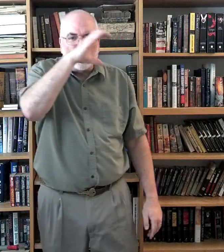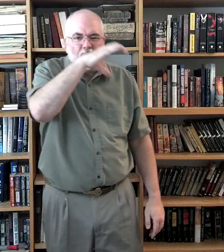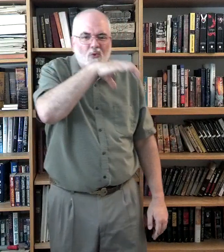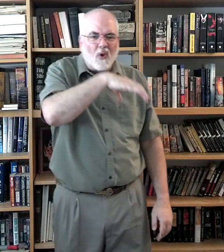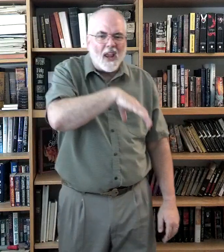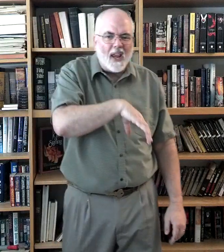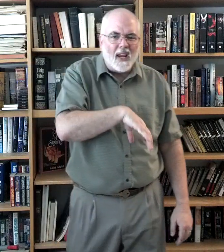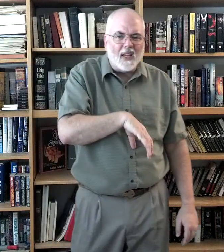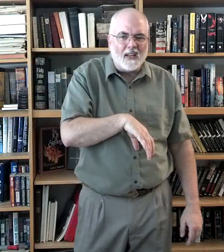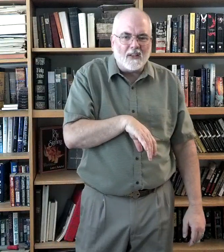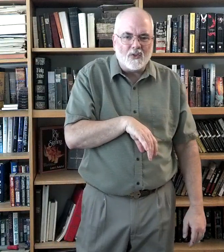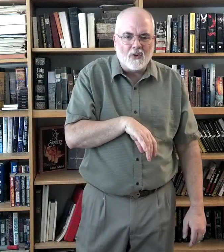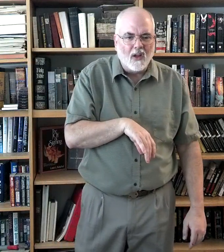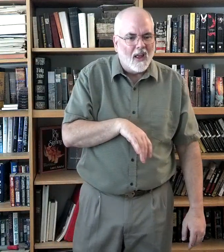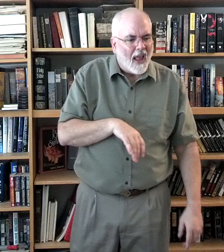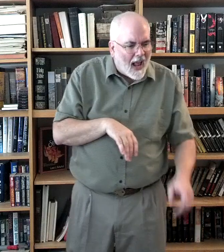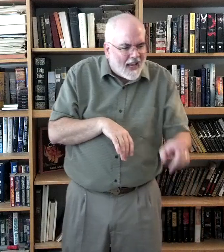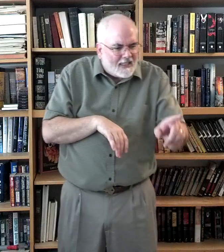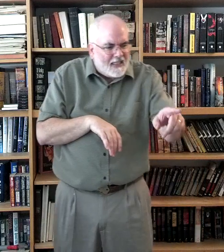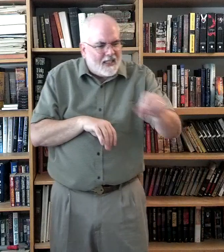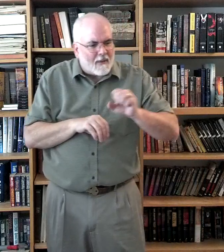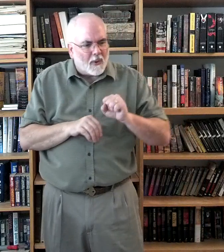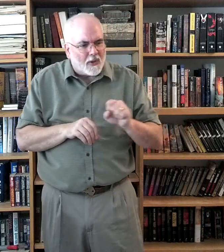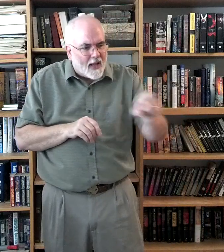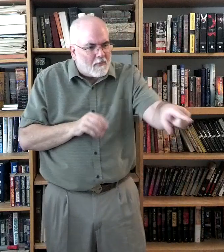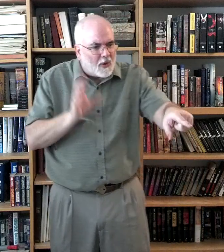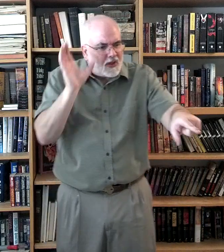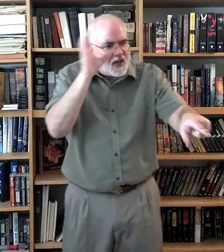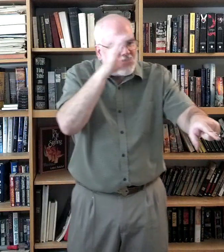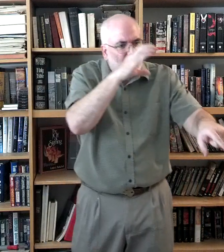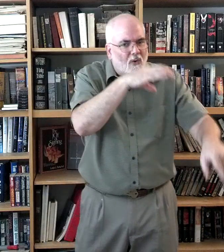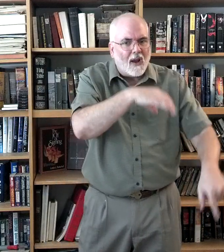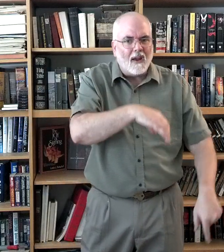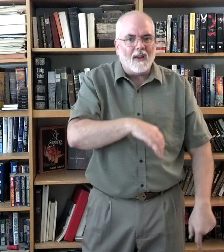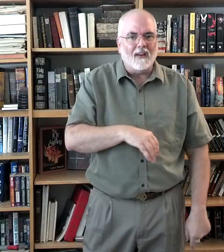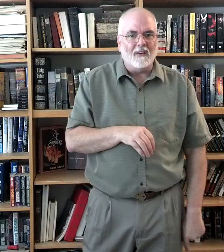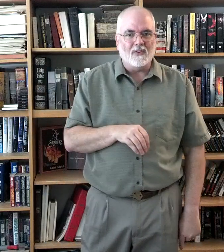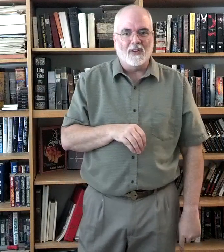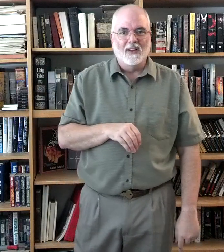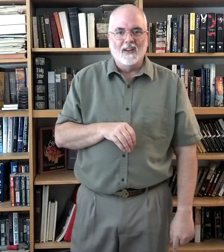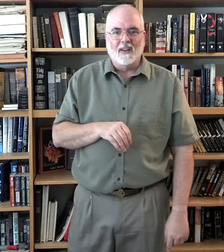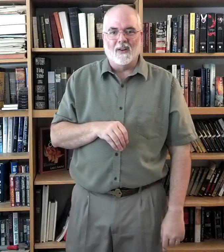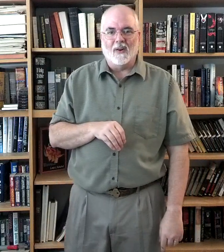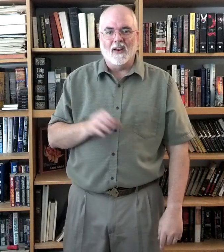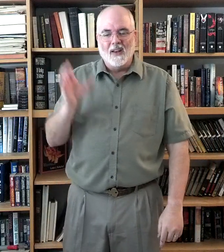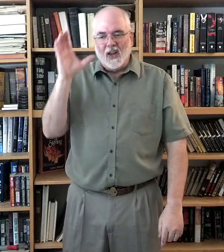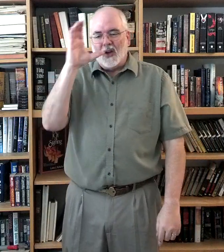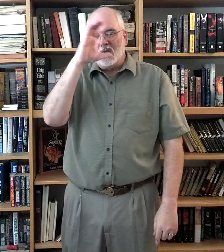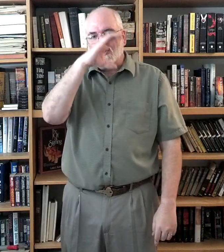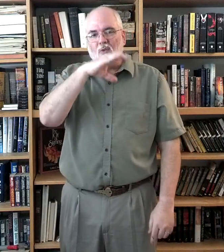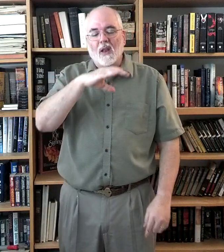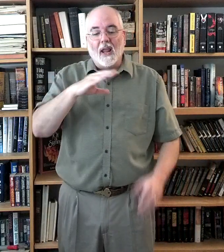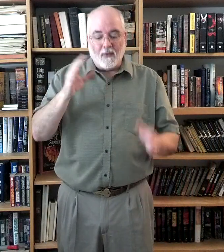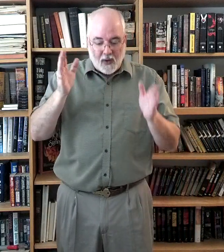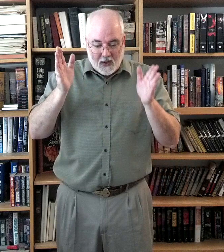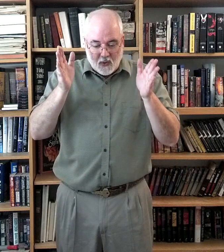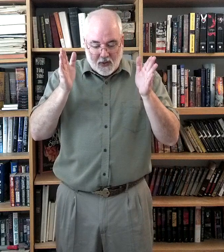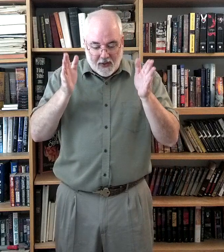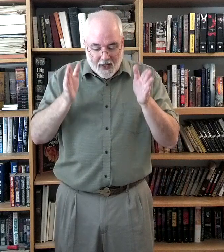strange. I see that person. That person is strange. All right? And if we do this